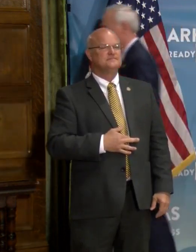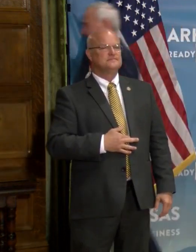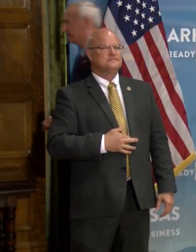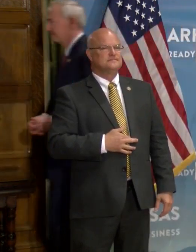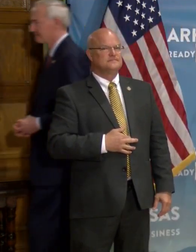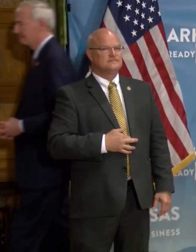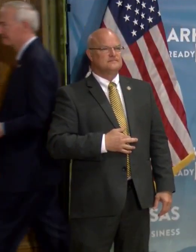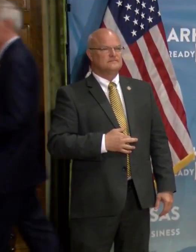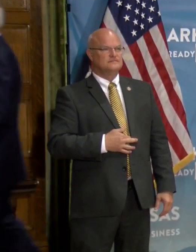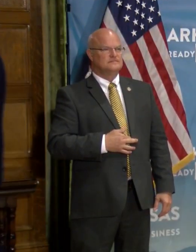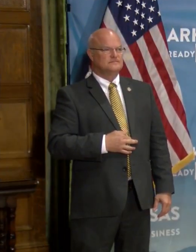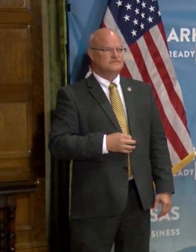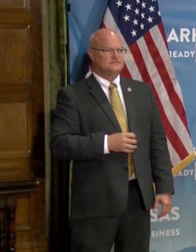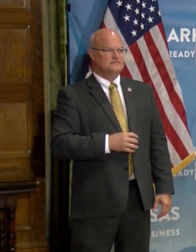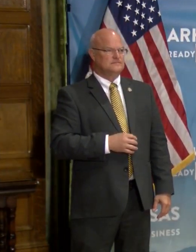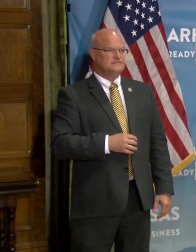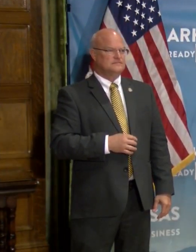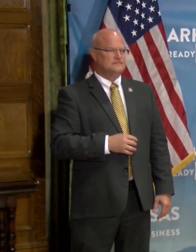Uh,